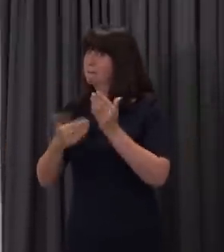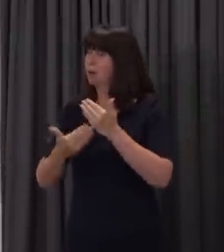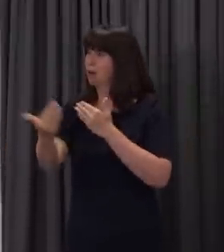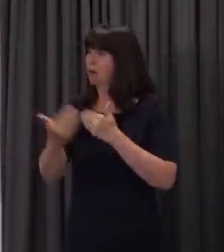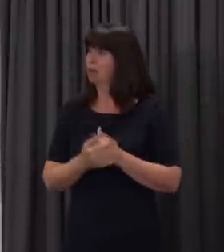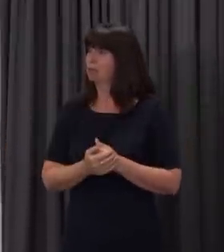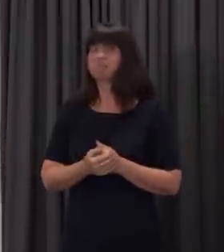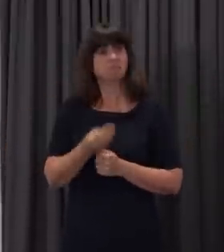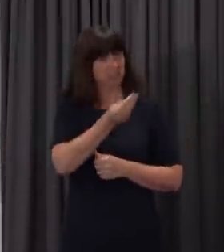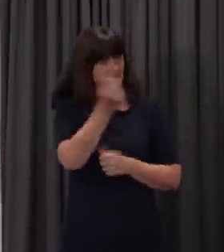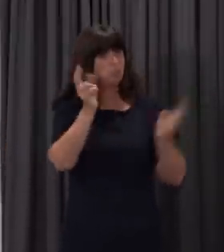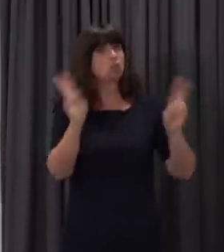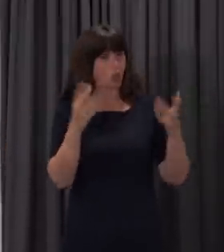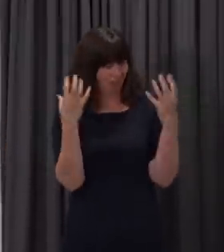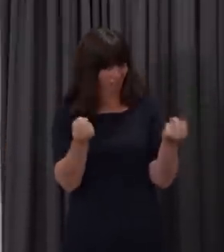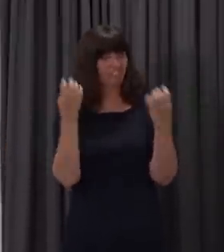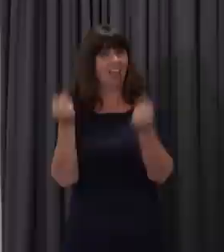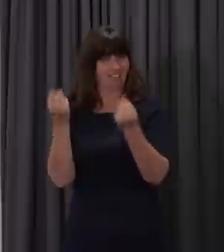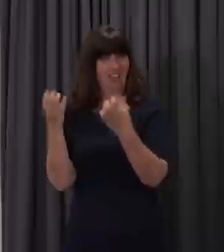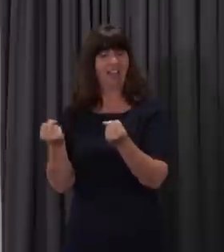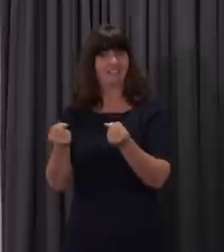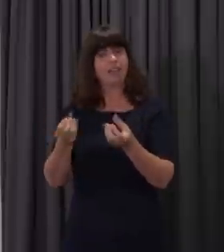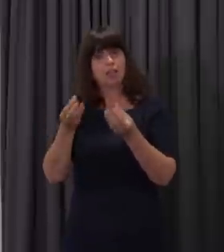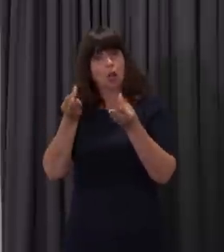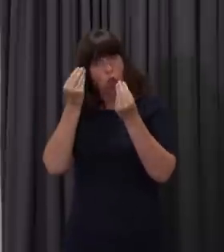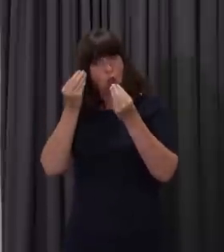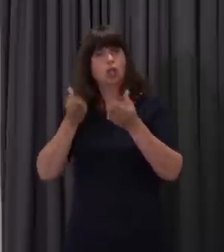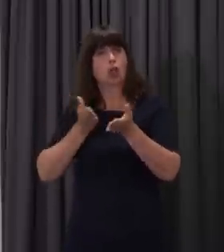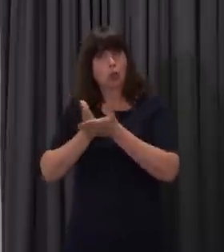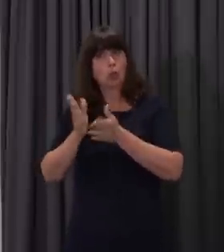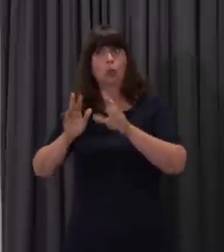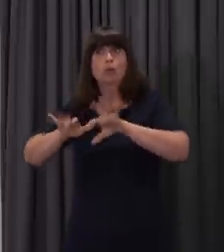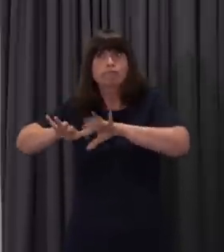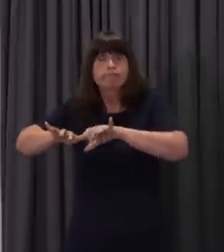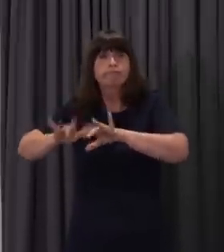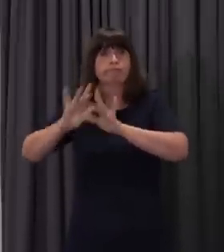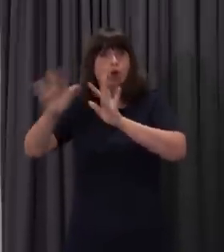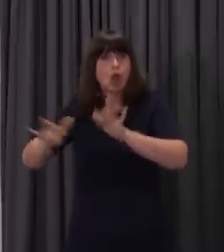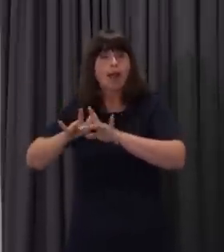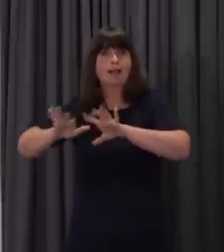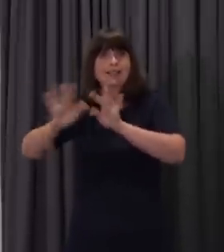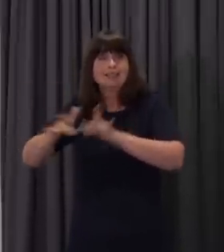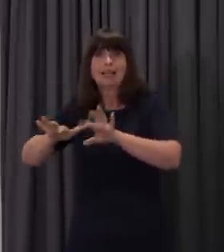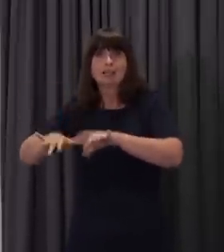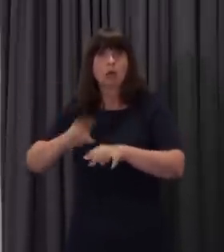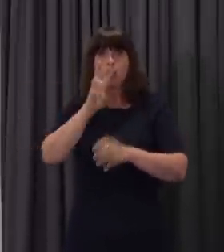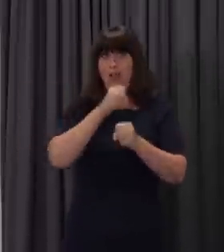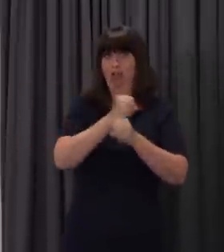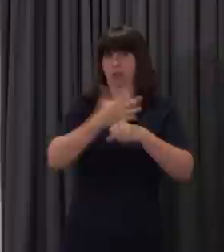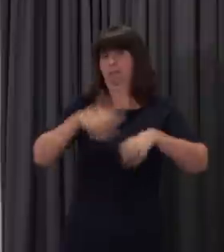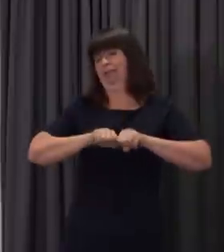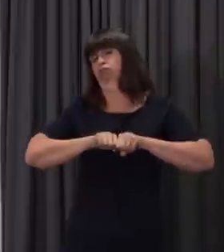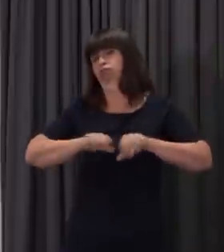Some of our schools are already providing online lessons and online sessions, Abbey, and the Welsh Government has provided guidance to